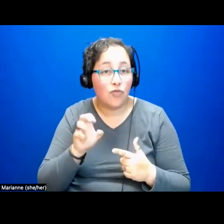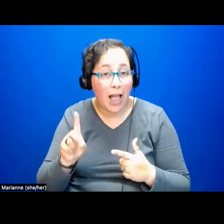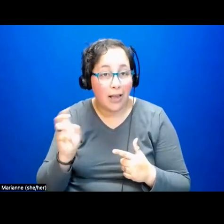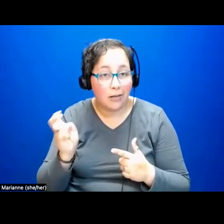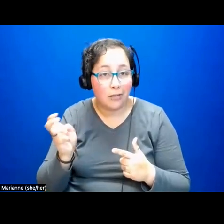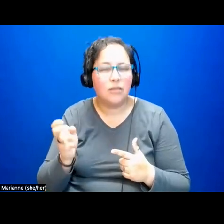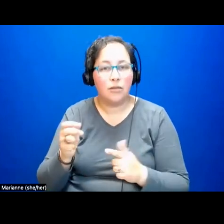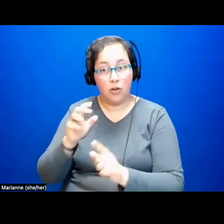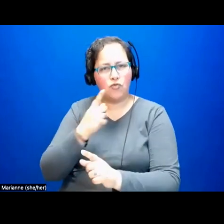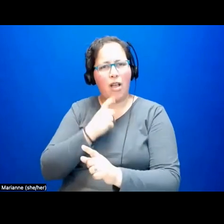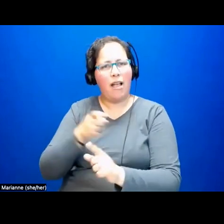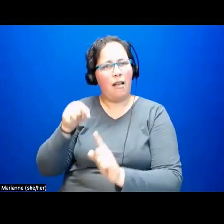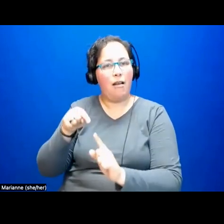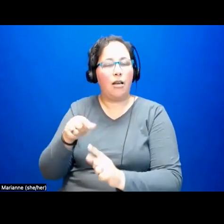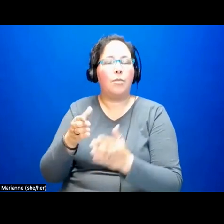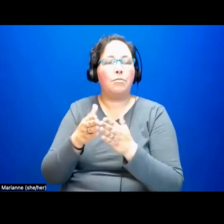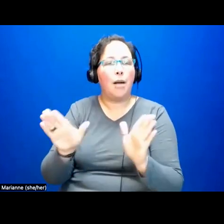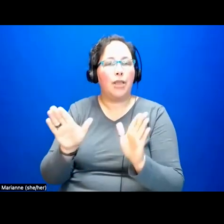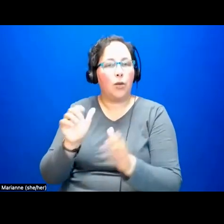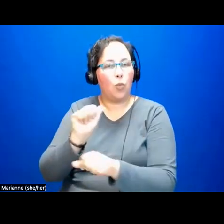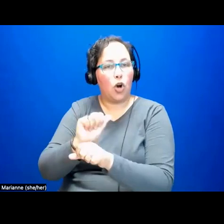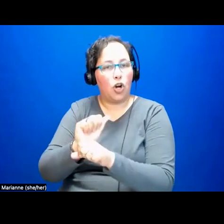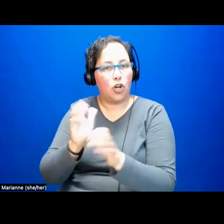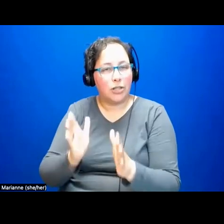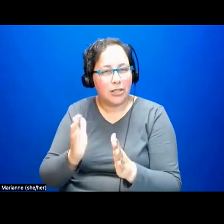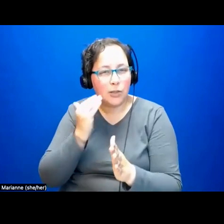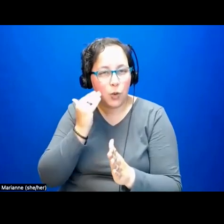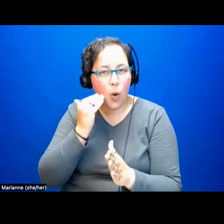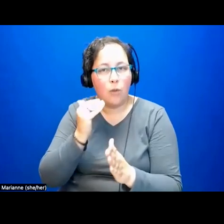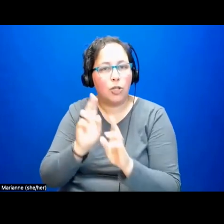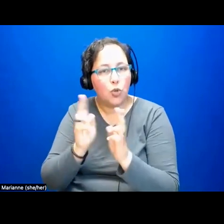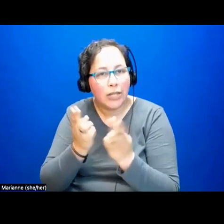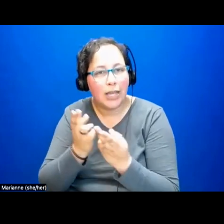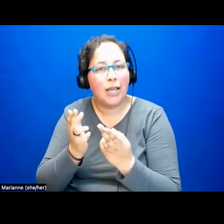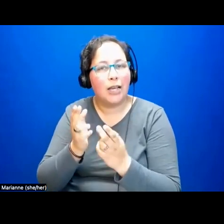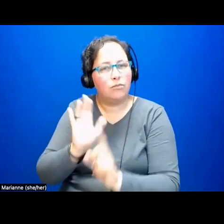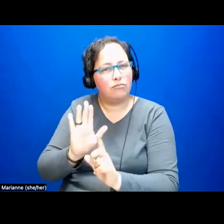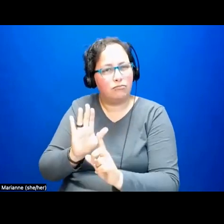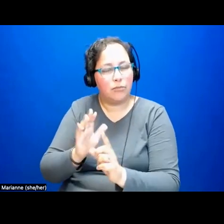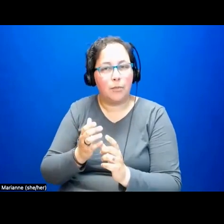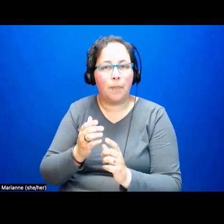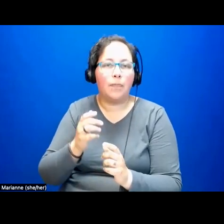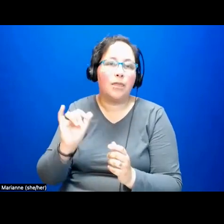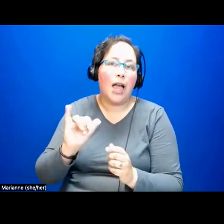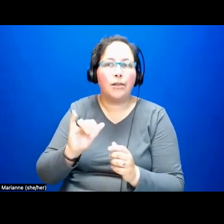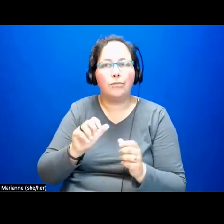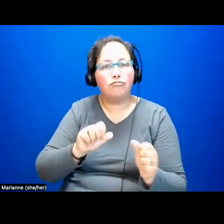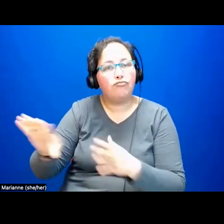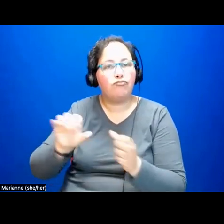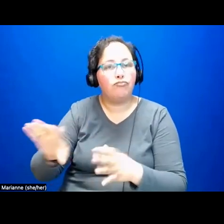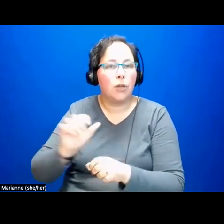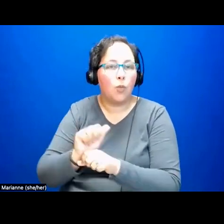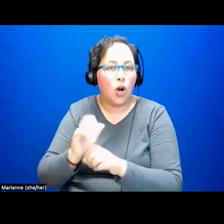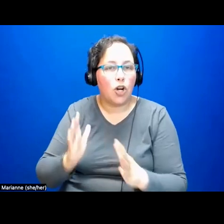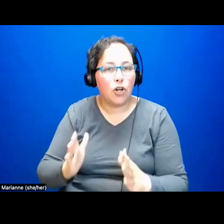but also workers whose essential labor is for the public good, such as distribution workers who have had